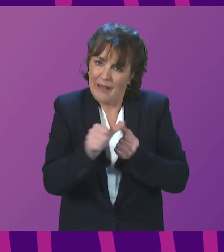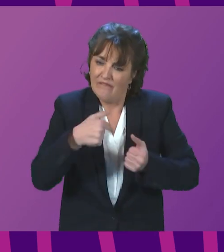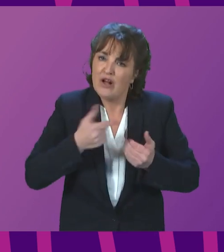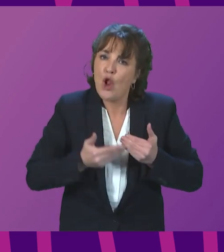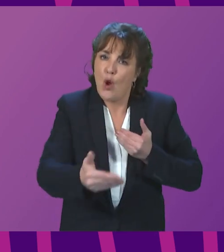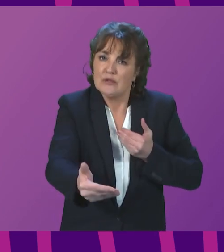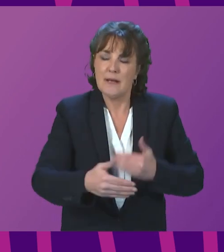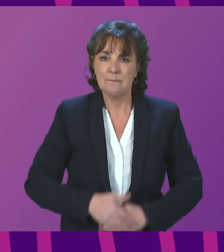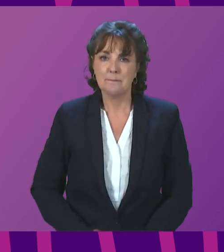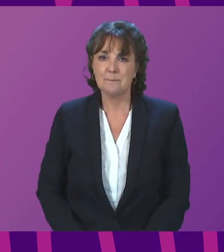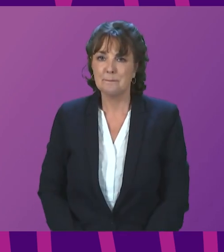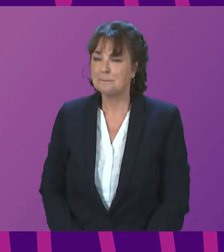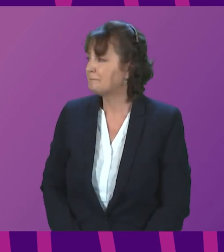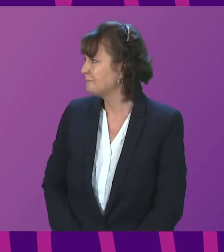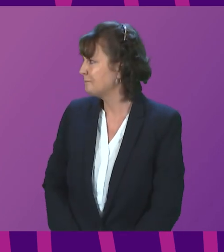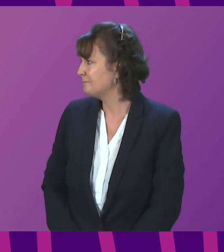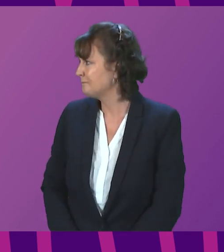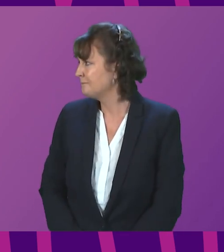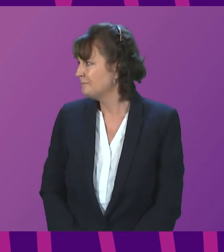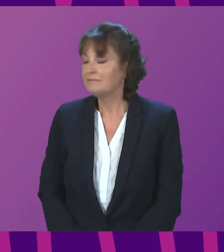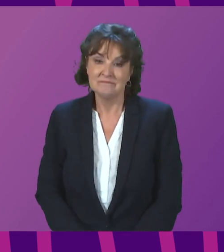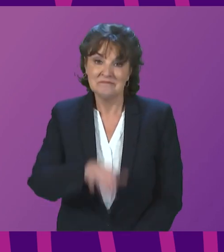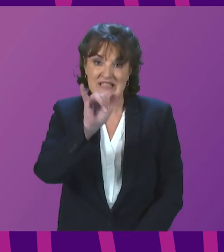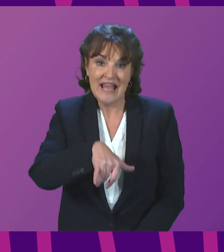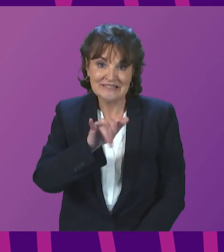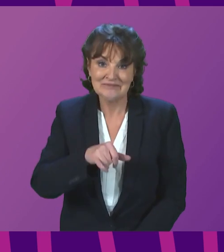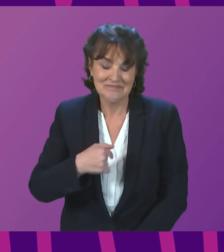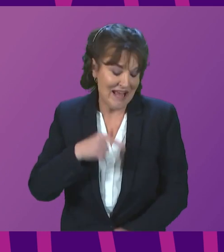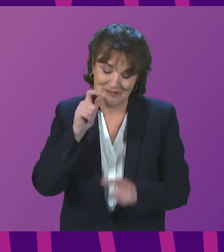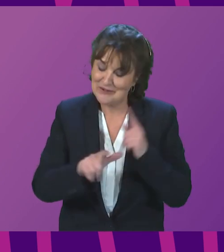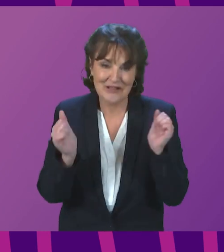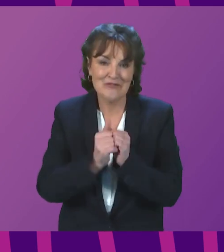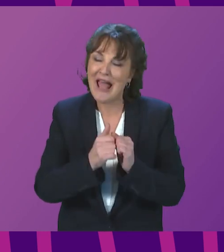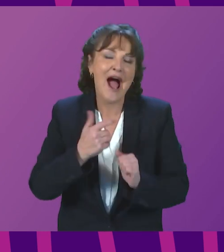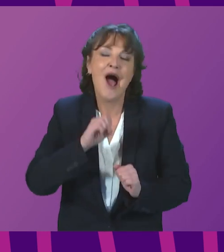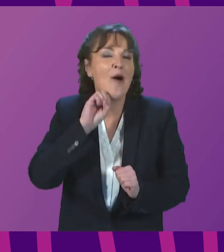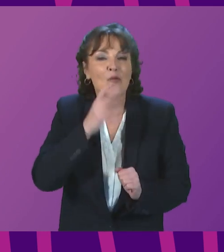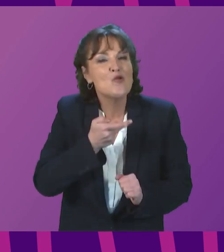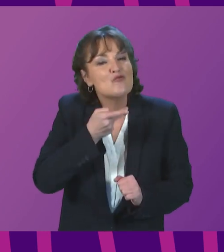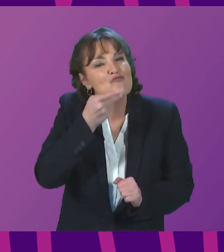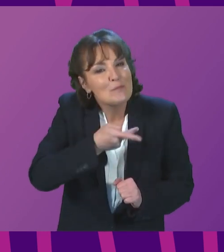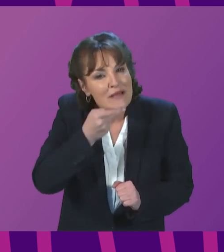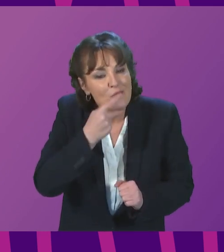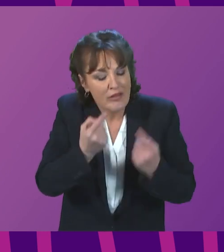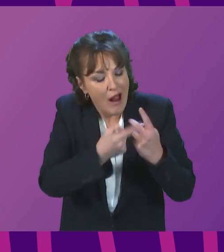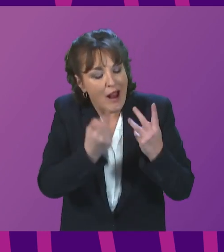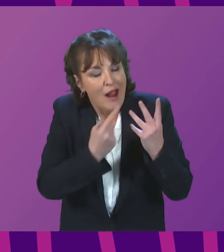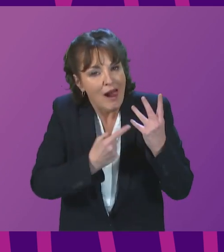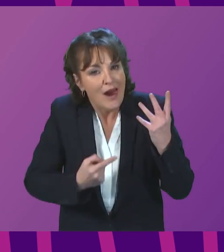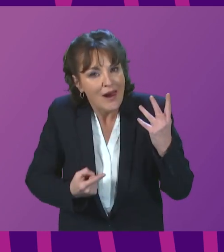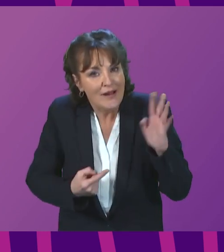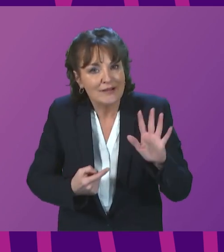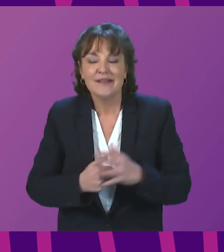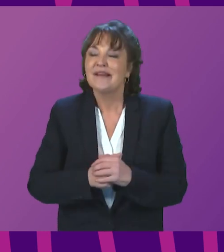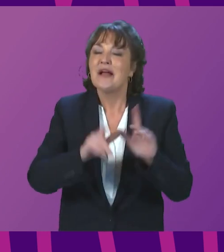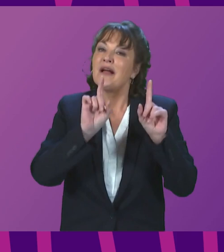I agree with that. am not going to repeat all the points I made in response to Douglas Ross. However, while I do not agree with the UK Government on